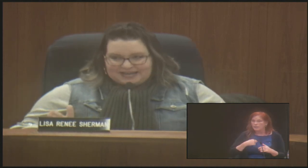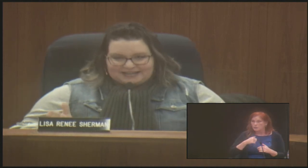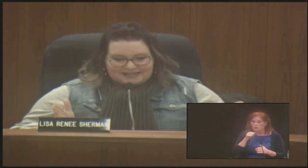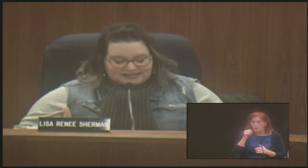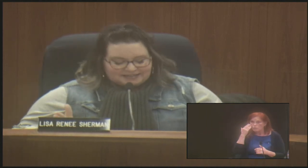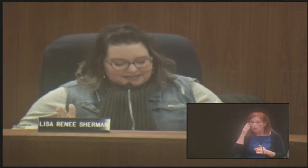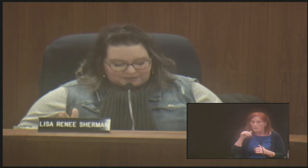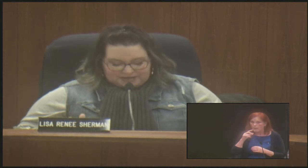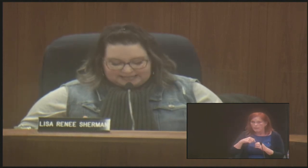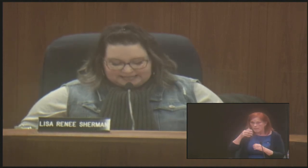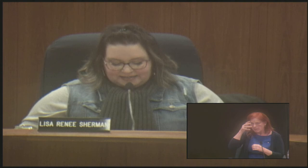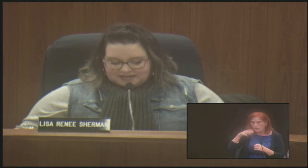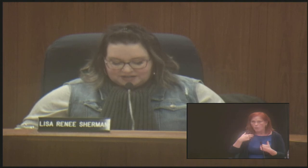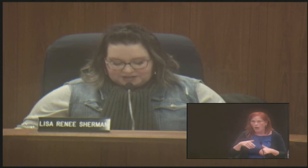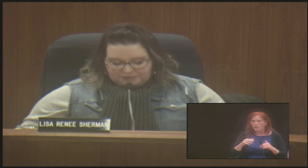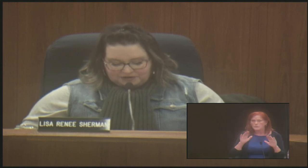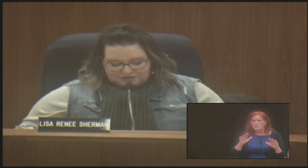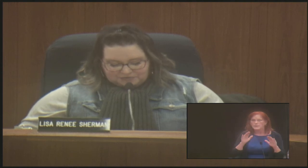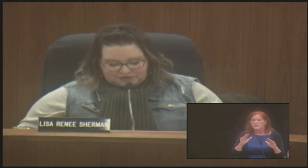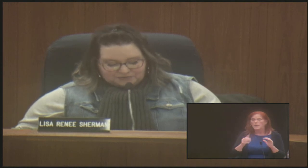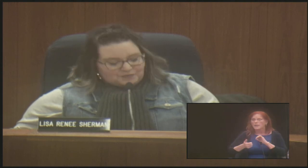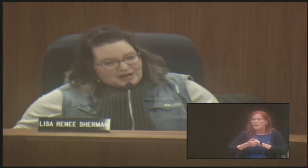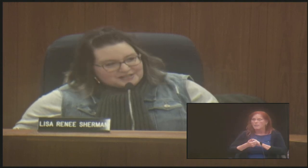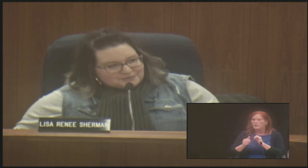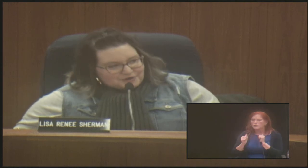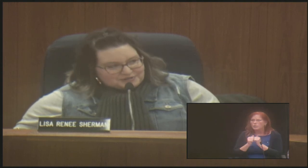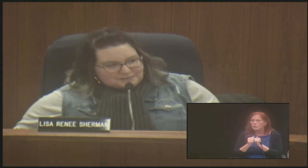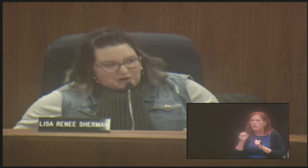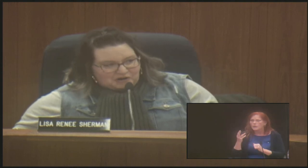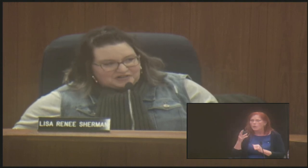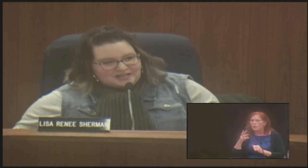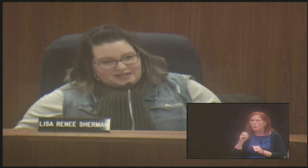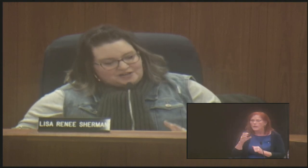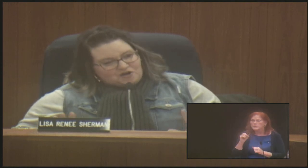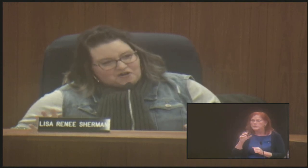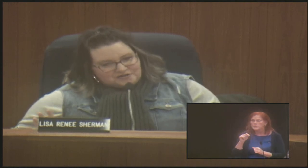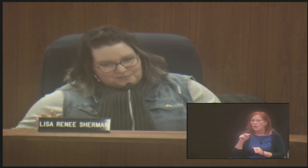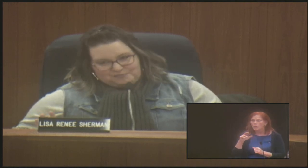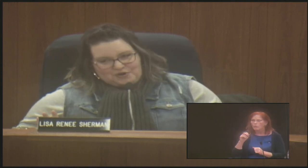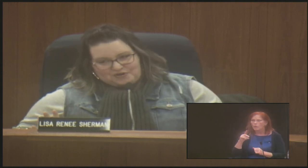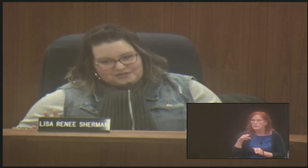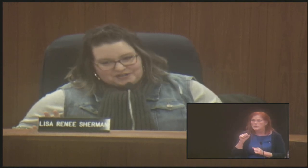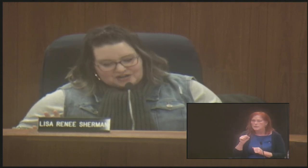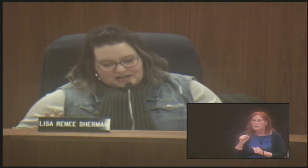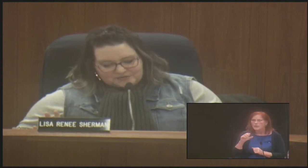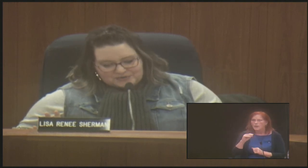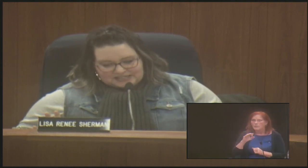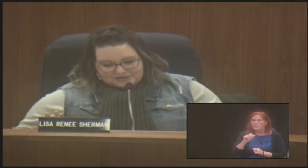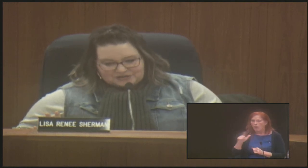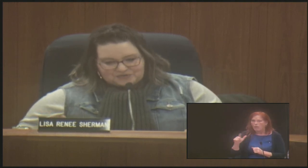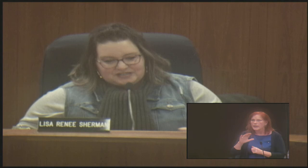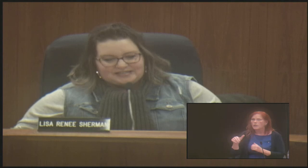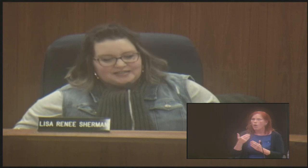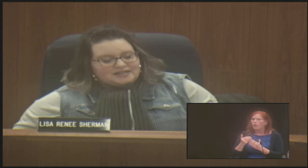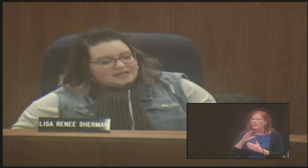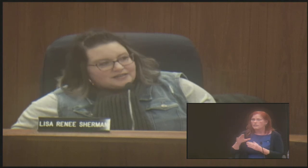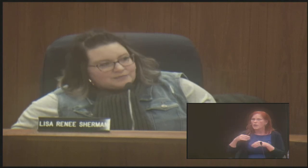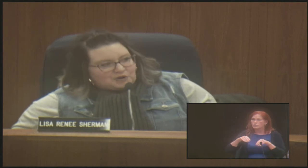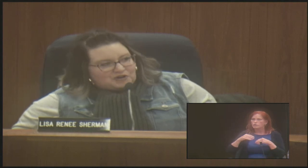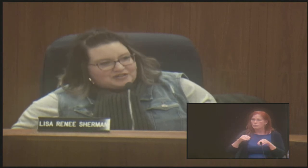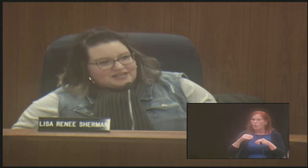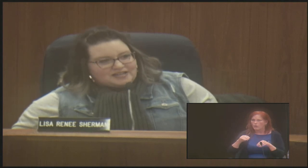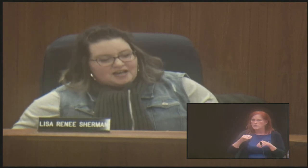this, man, it is amazing. They partner with West Roads Mall and all their, all their, uh, retail stores